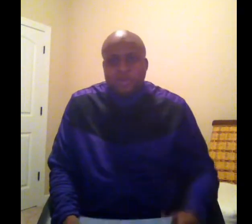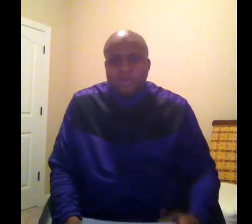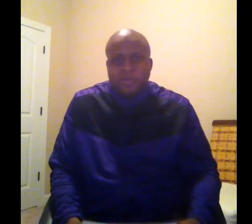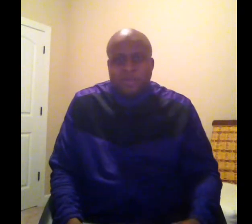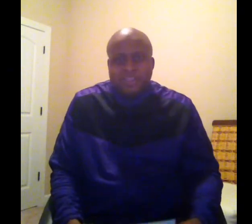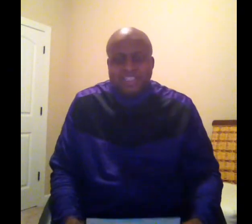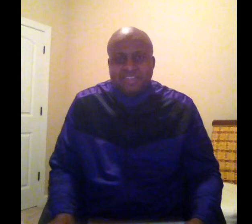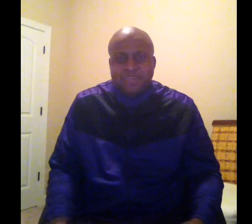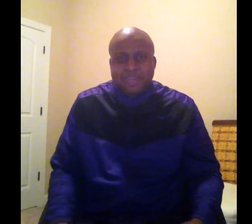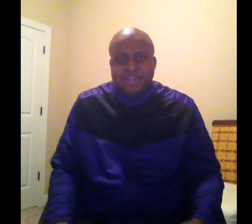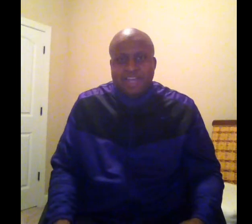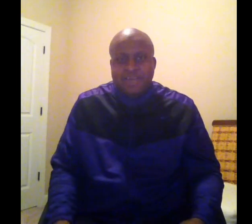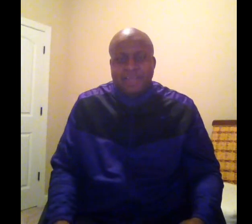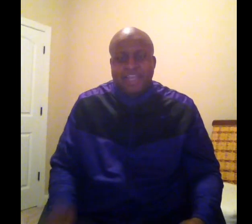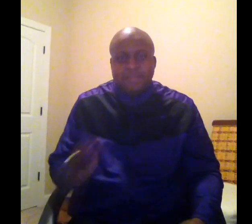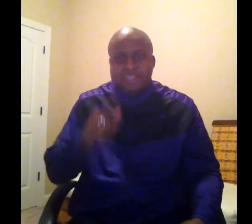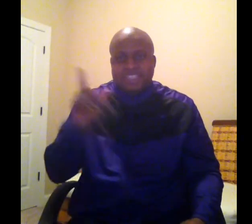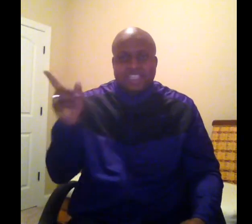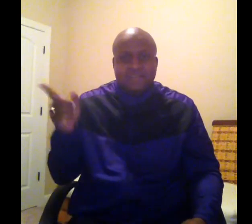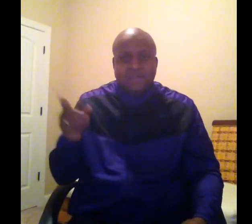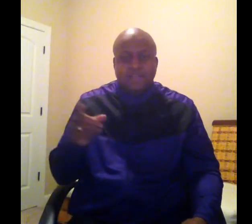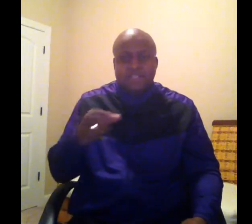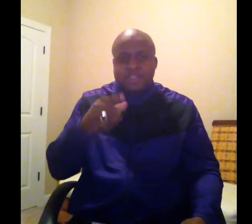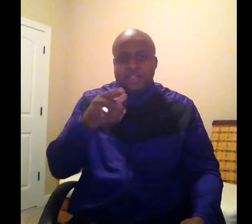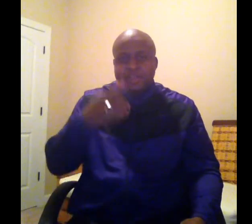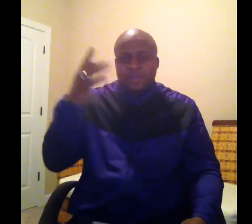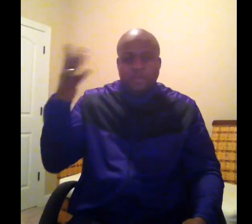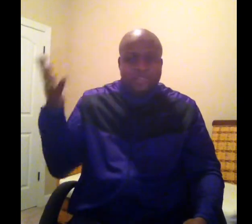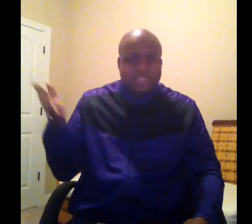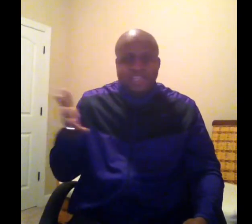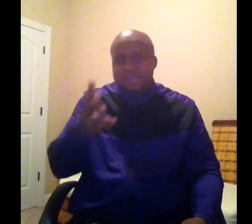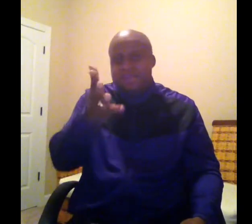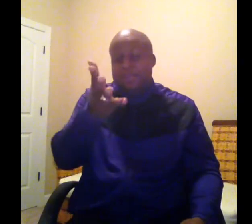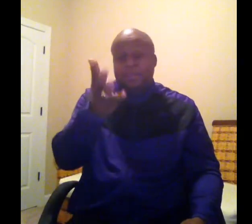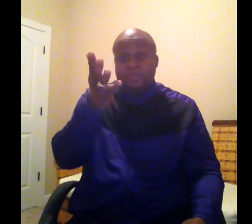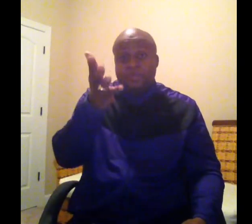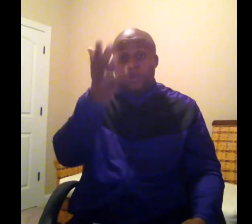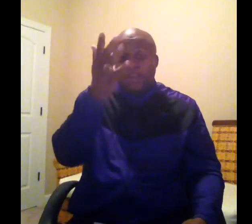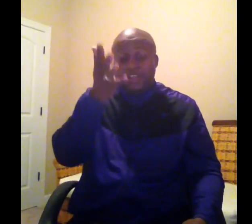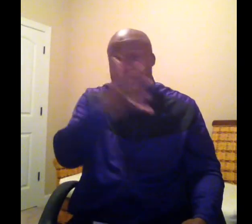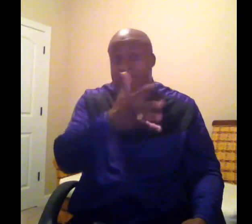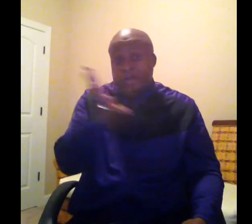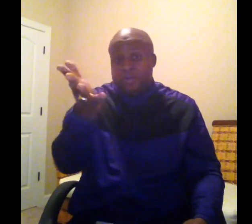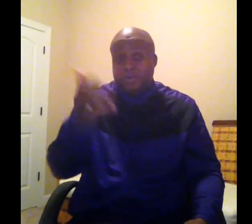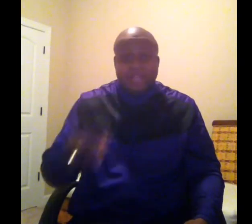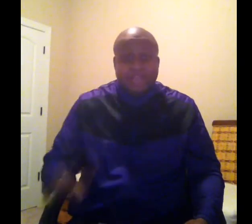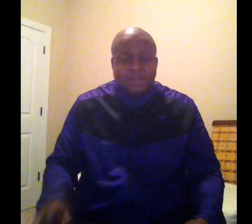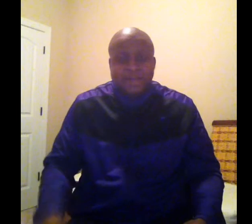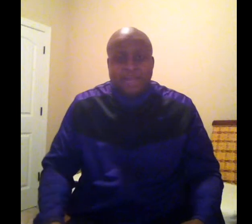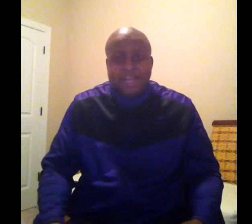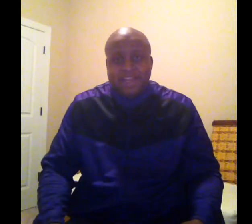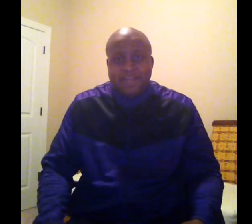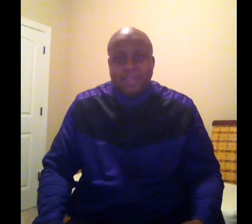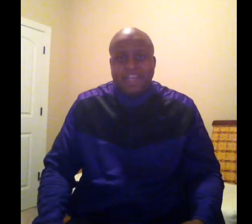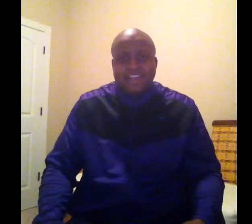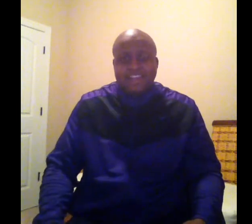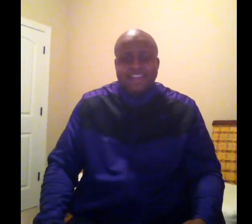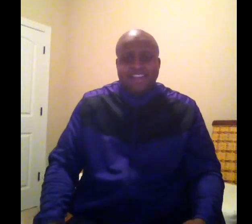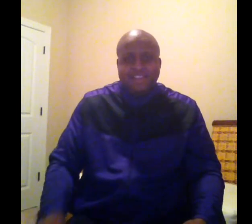don't remember the $6 million man, but Steve Austin, once he, before his prelude to becoming the bionic man, you